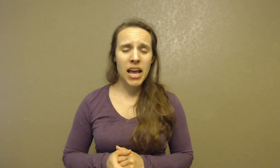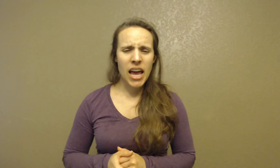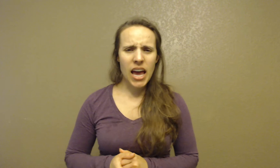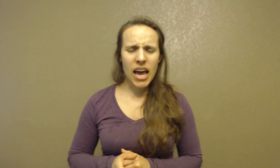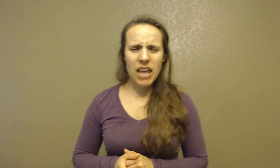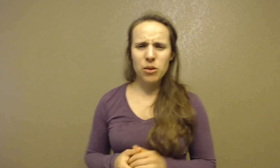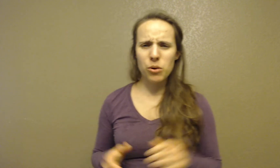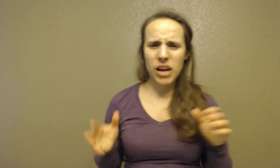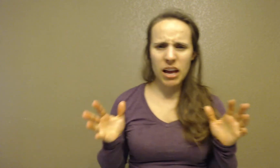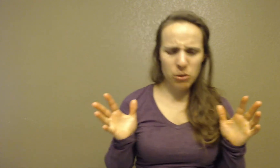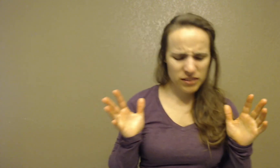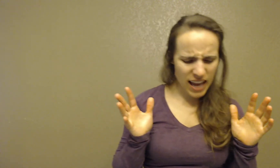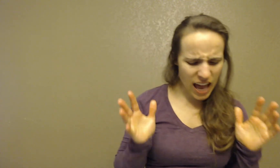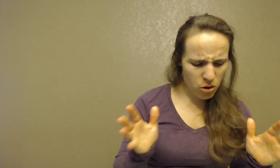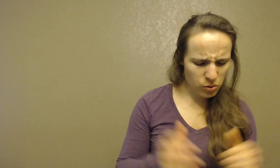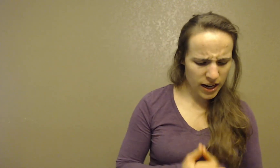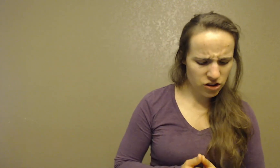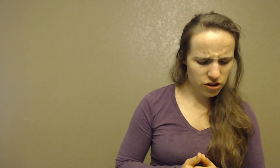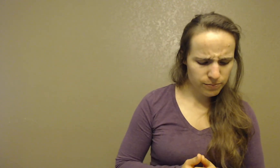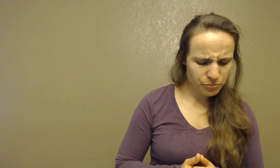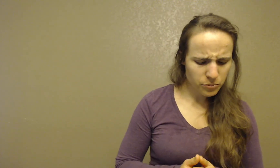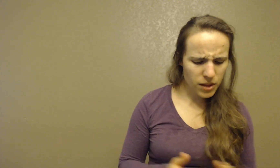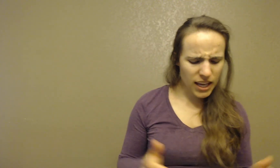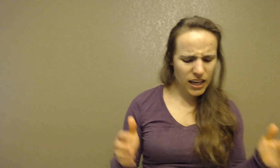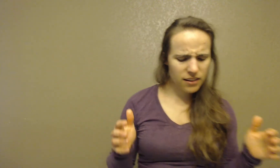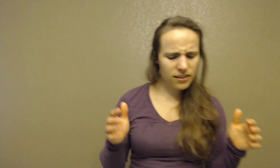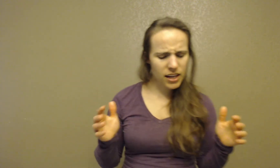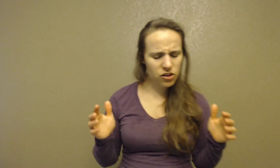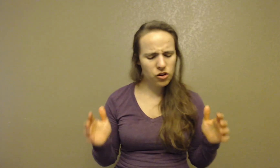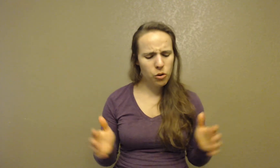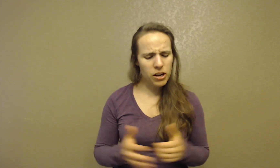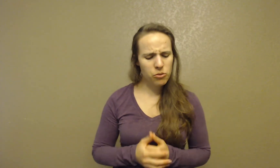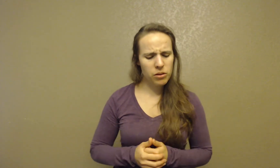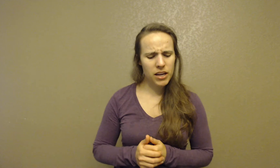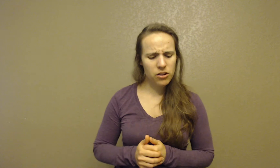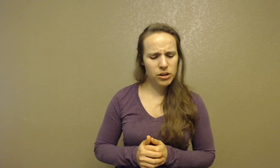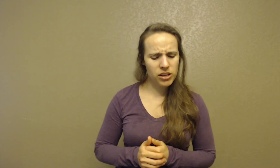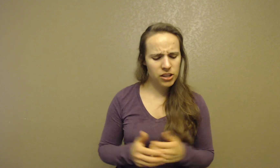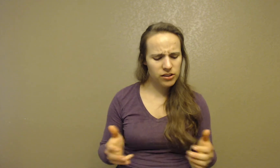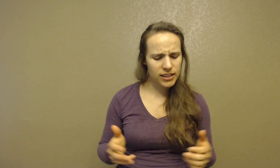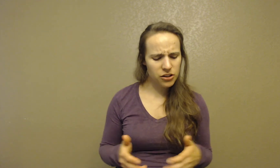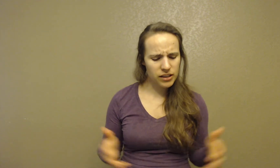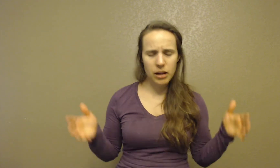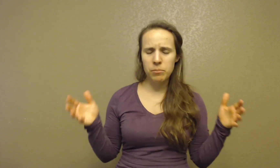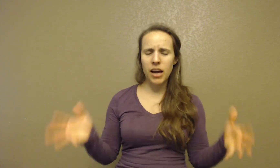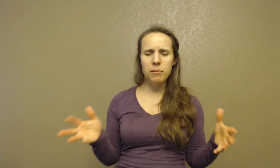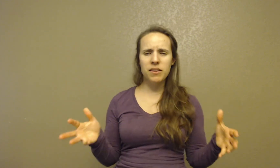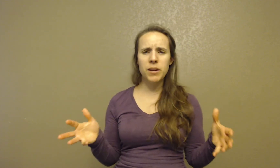there was an outrage. He had studied so much with many other religious leaders and had become this